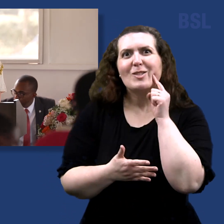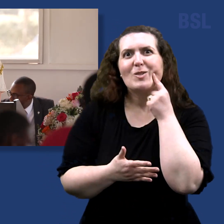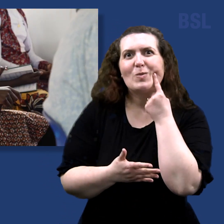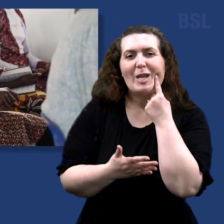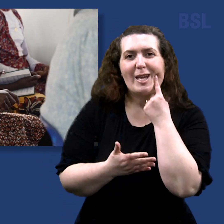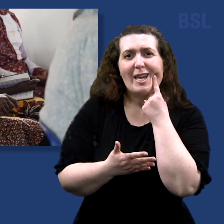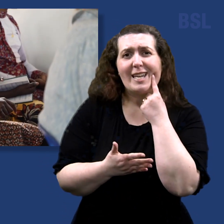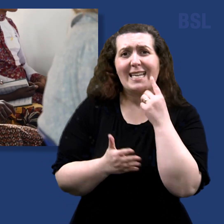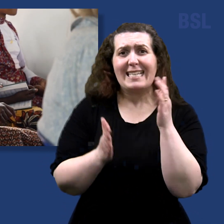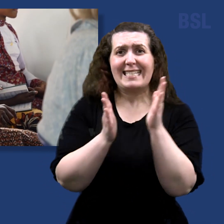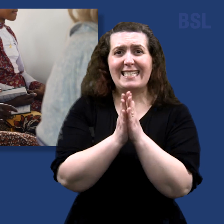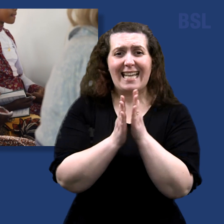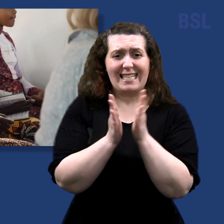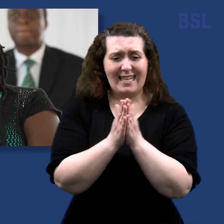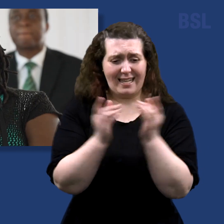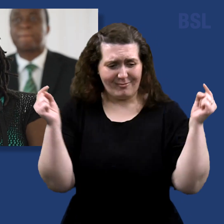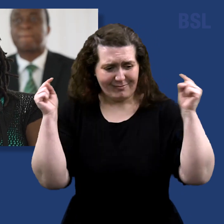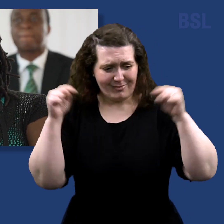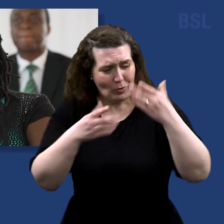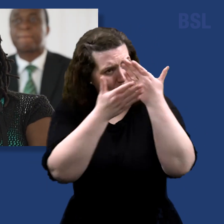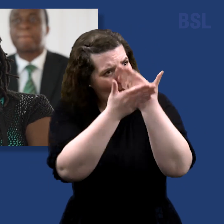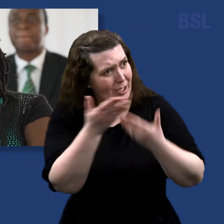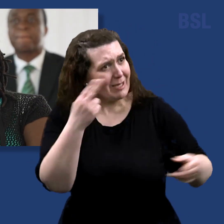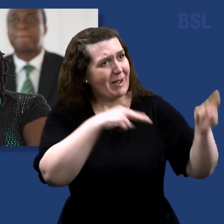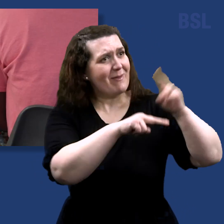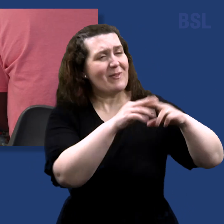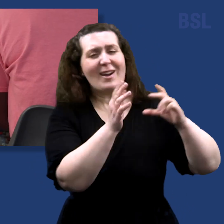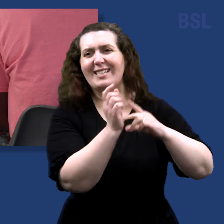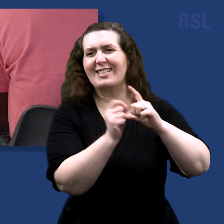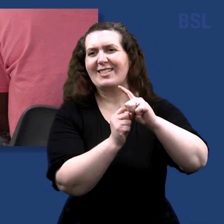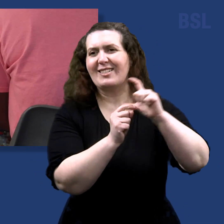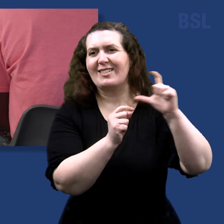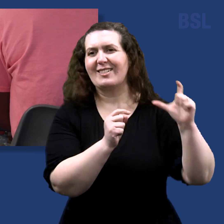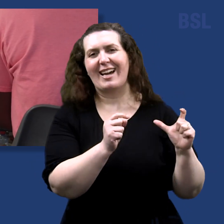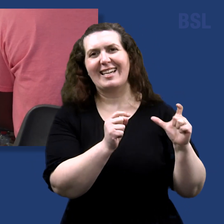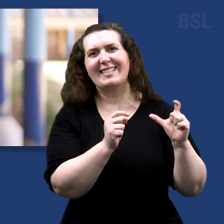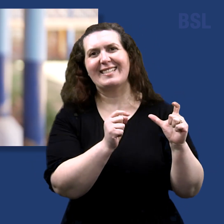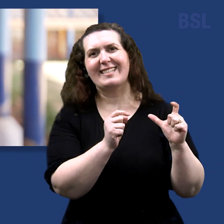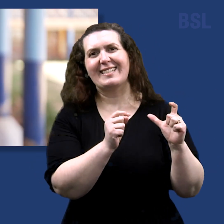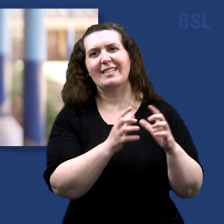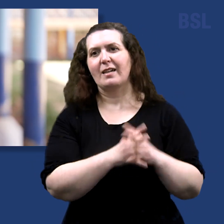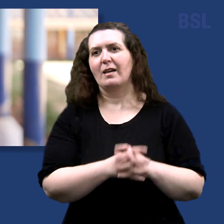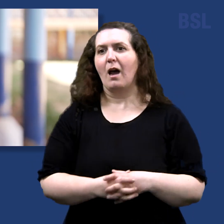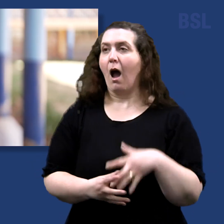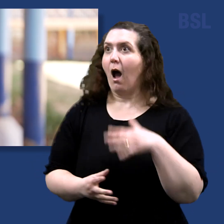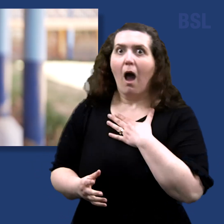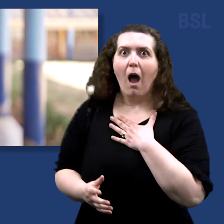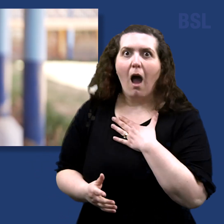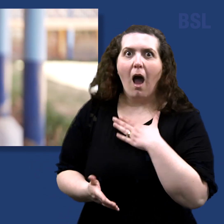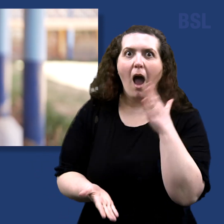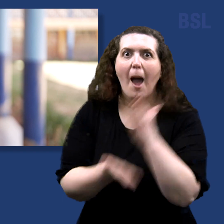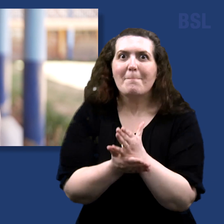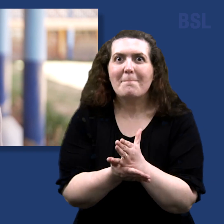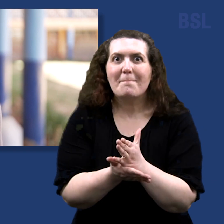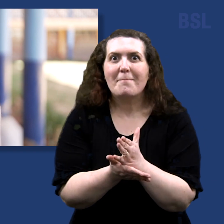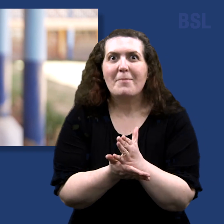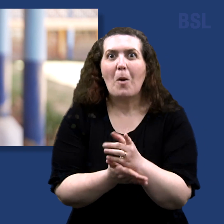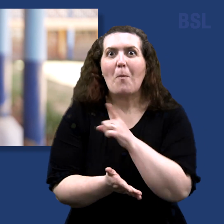to worship our Heavenly Father and our Savior Jesus Christ? It was sort of surreal because I've only ever seen her during